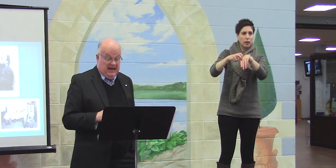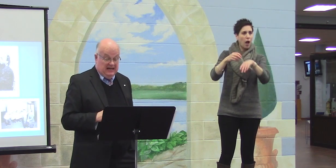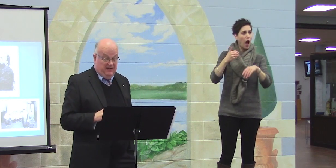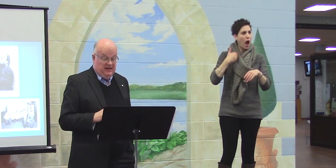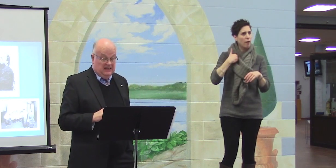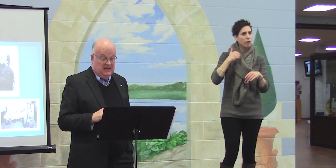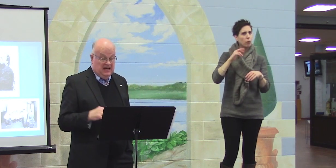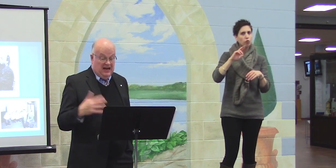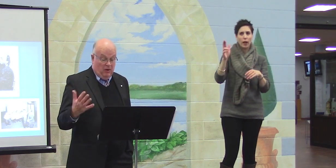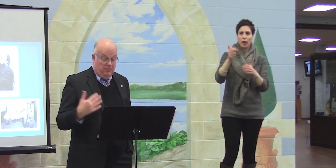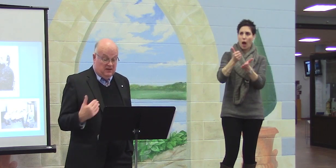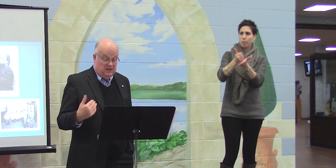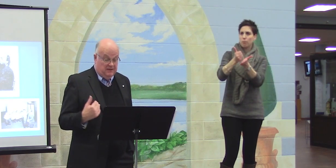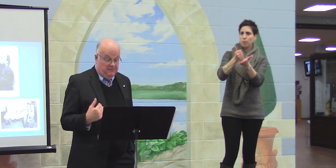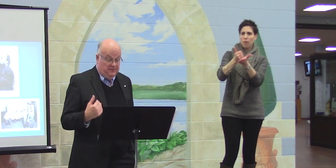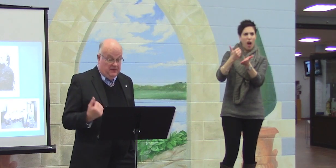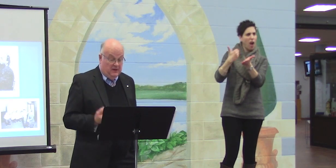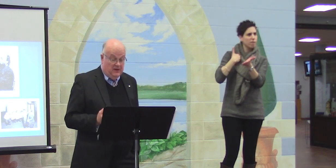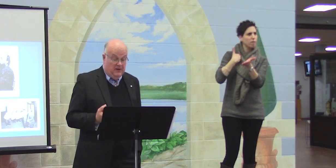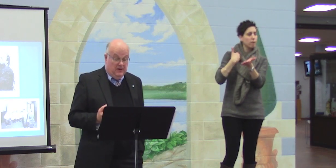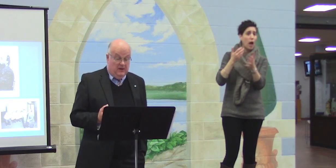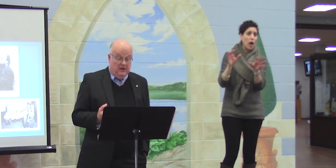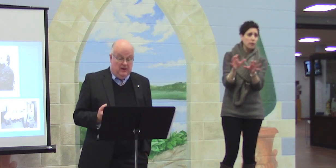and activities that can help us.